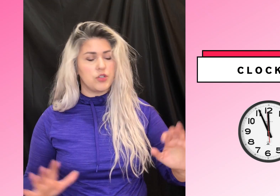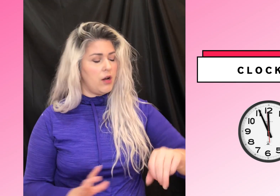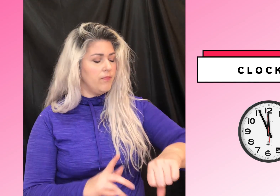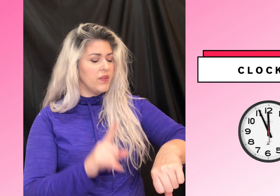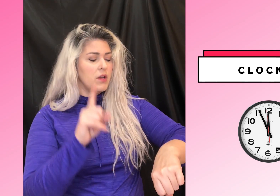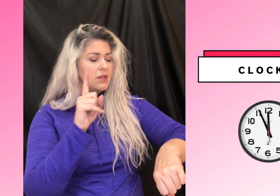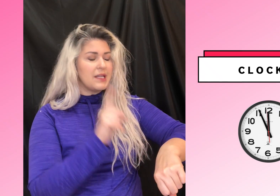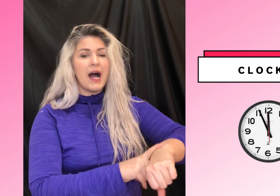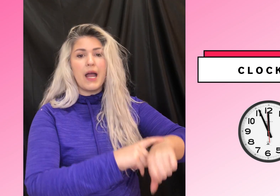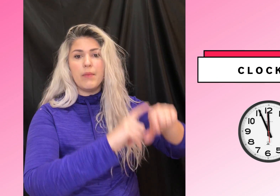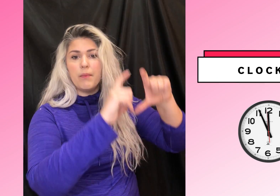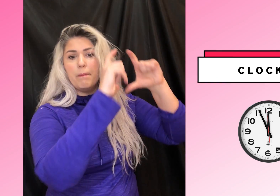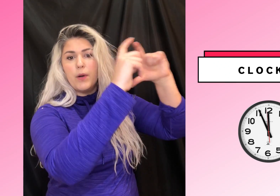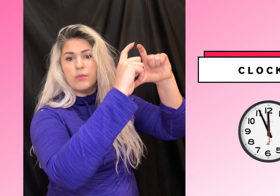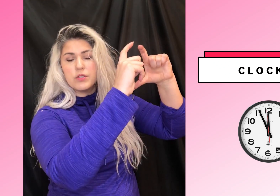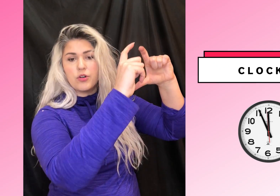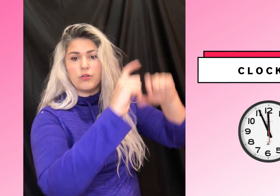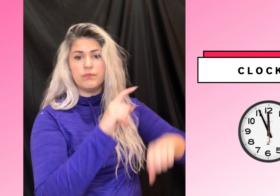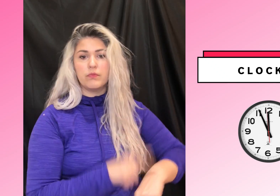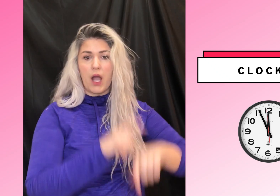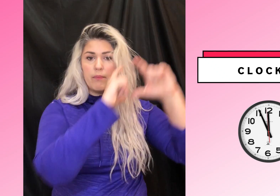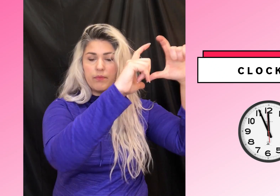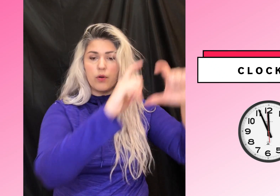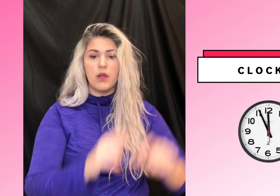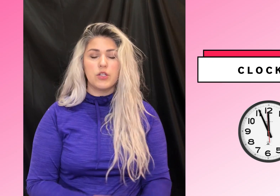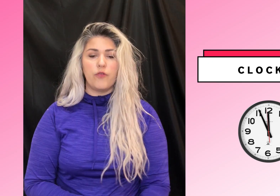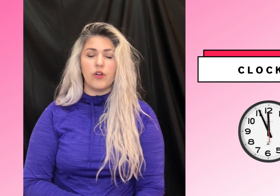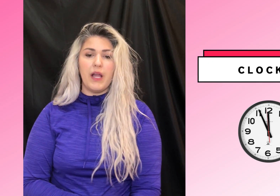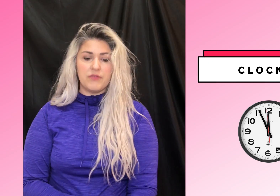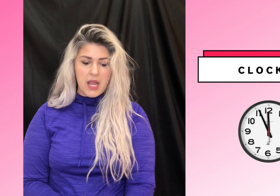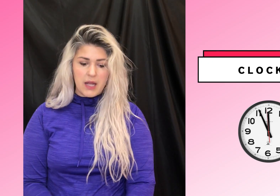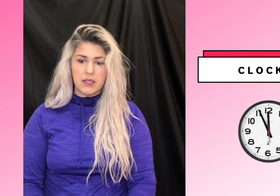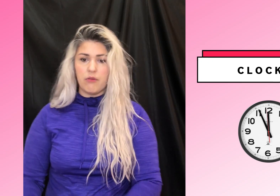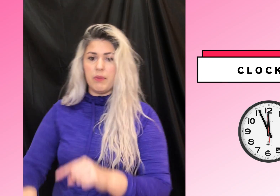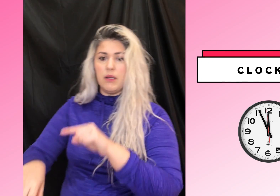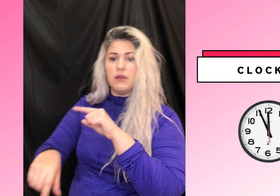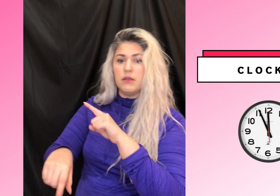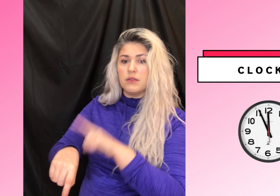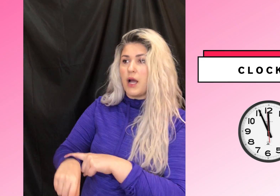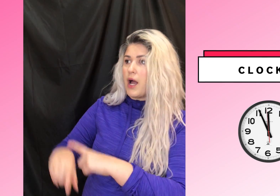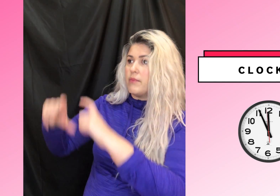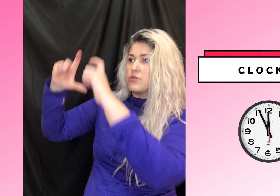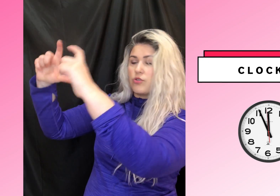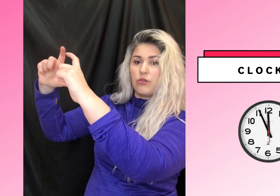Rochelle, time, boom, circle time. So if you're left handed, would be time circle